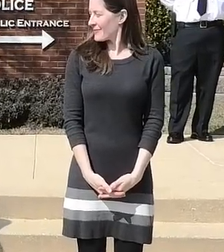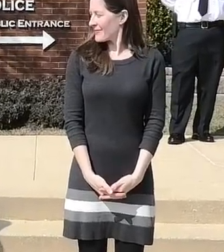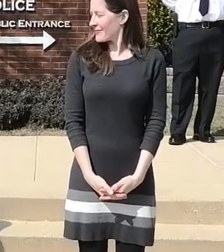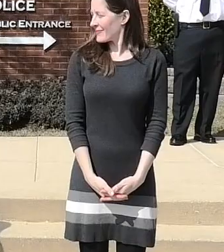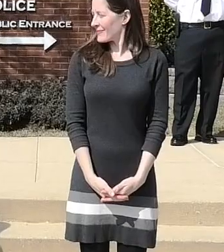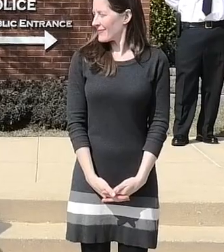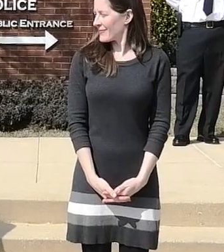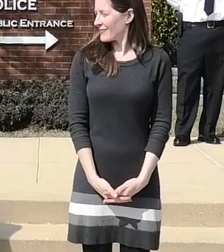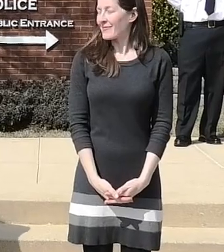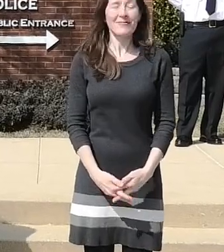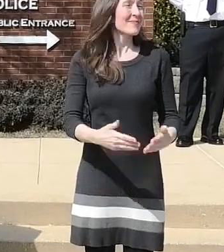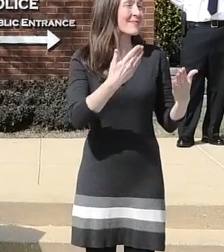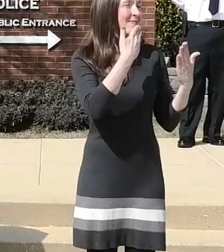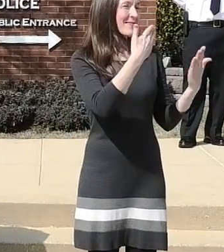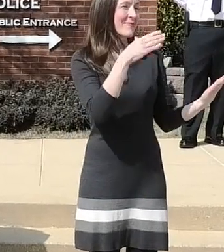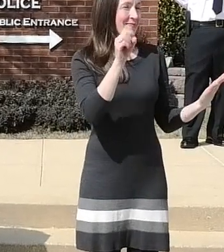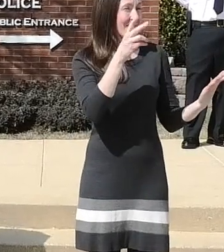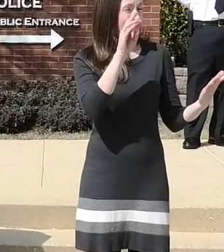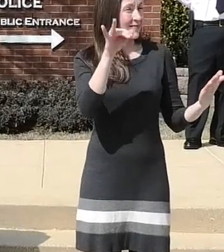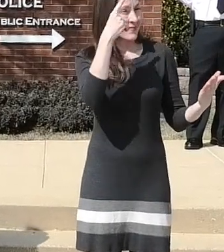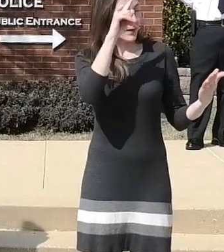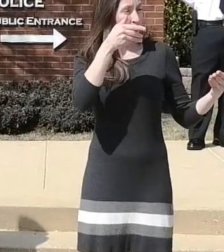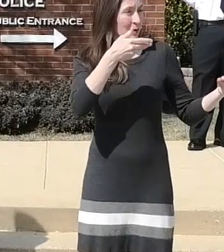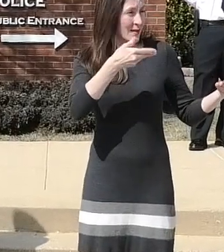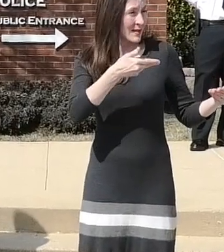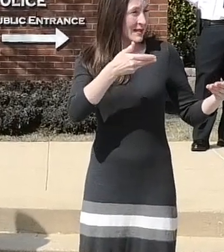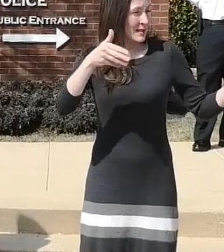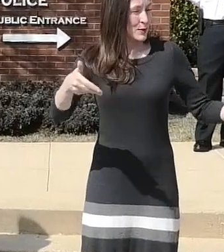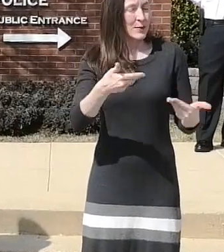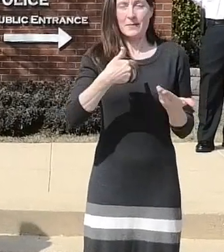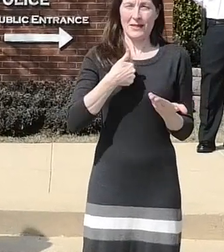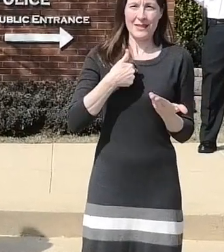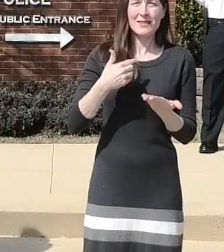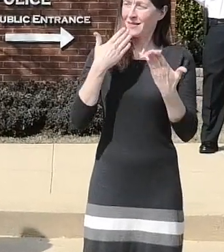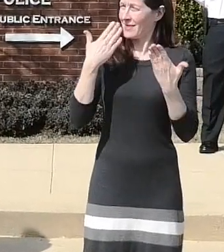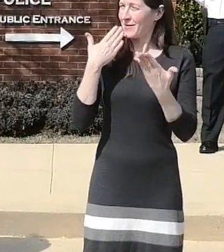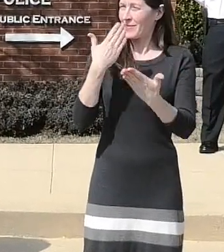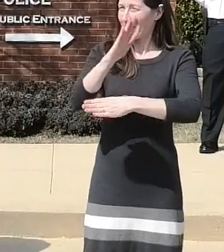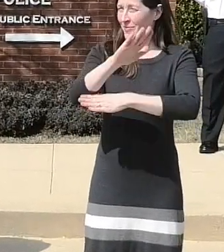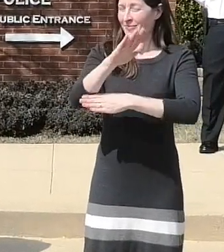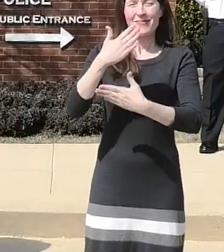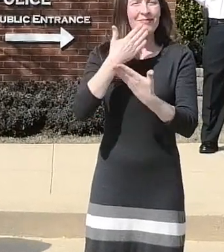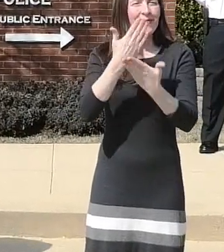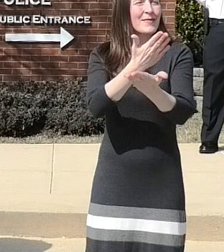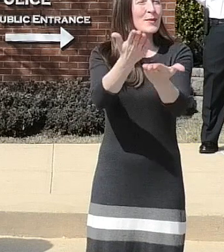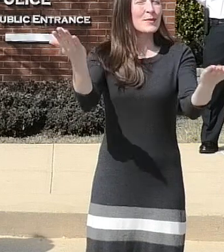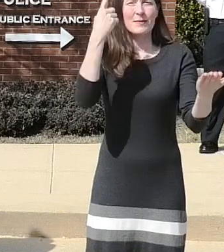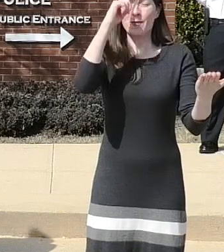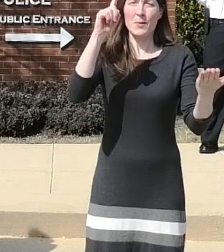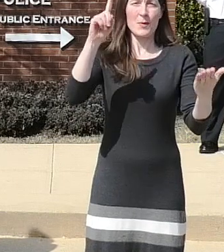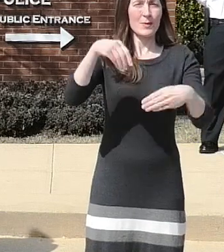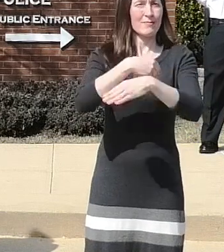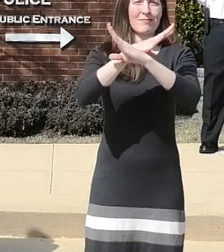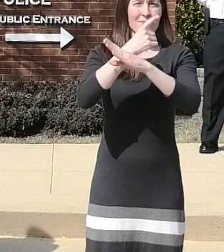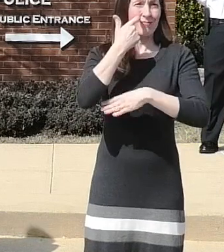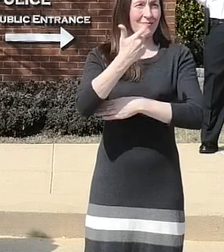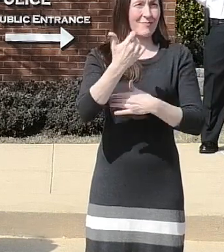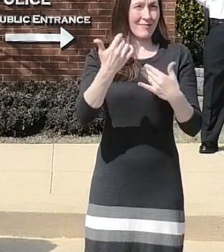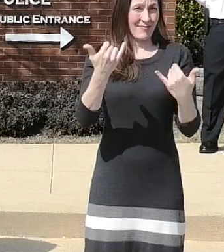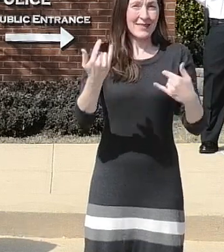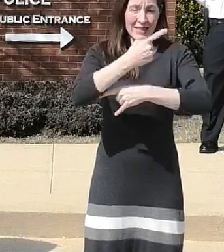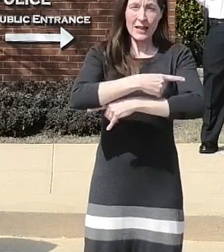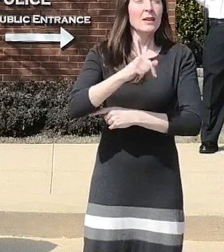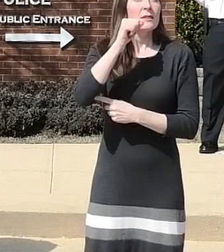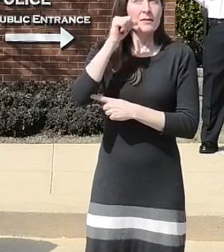thank you so much sherry good afternoon and thank you all for joining us today yesterday ellicott